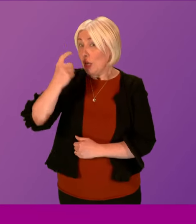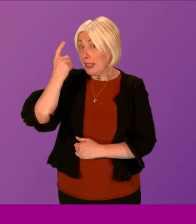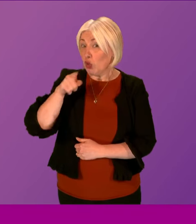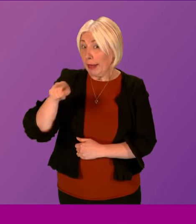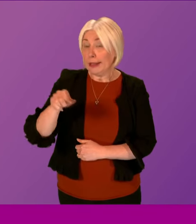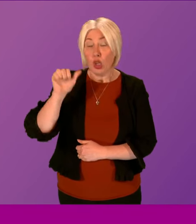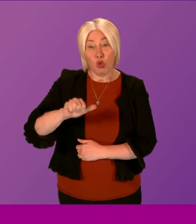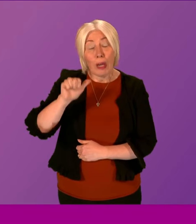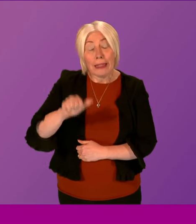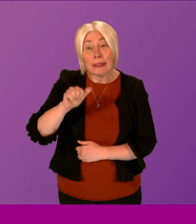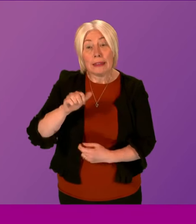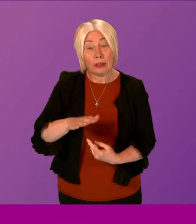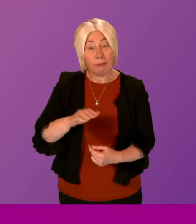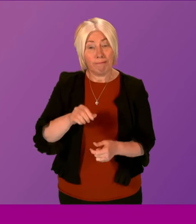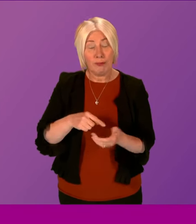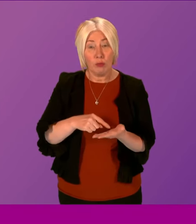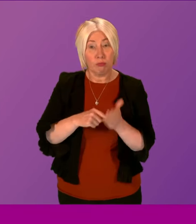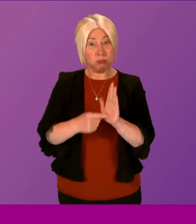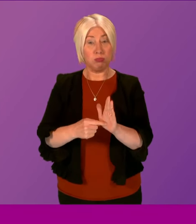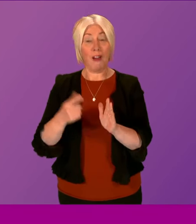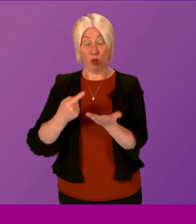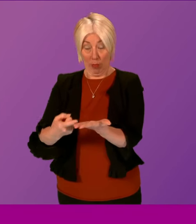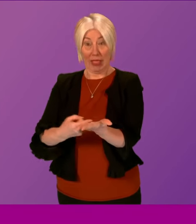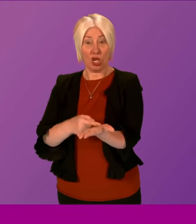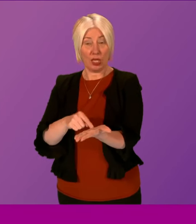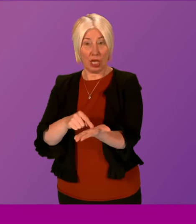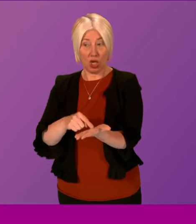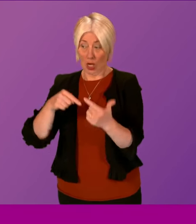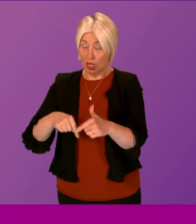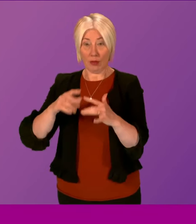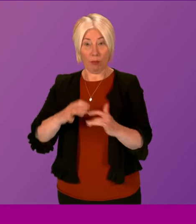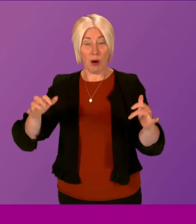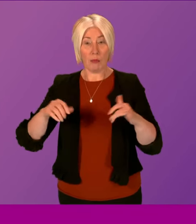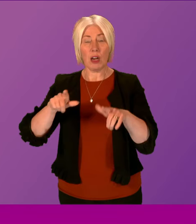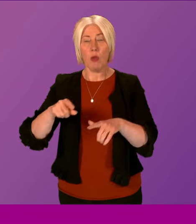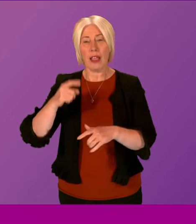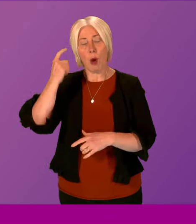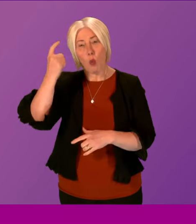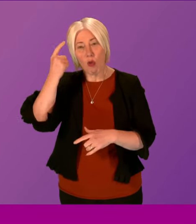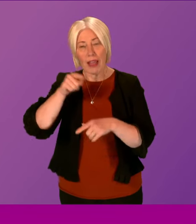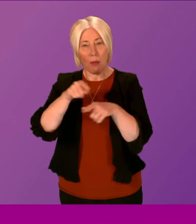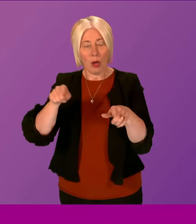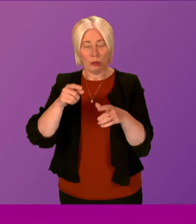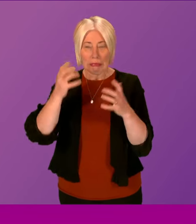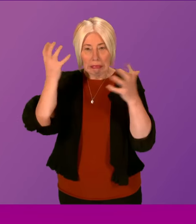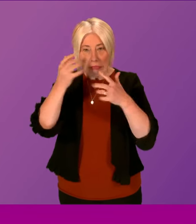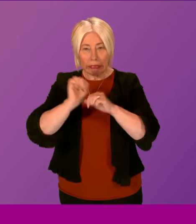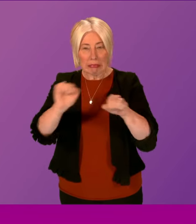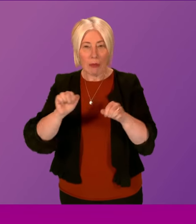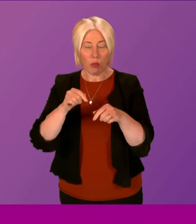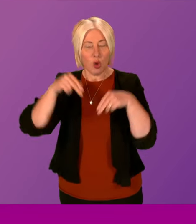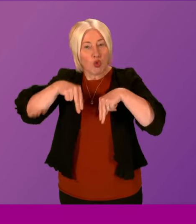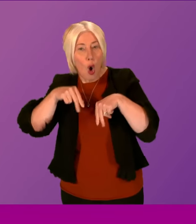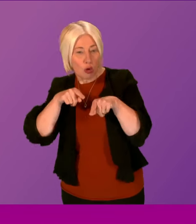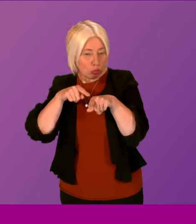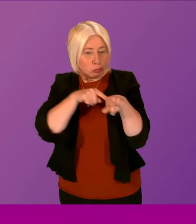She is absolutely right to highlight the difference made by the legislation this Parliament enacted on Livestock Worrying, thanks mainly to her efforts in bringing the bill